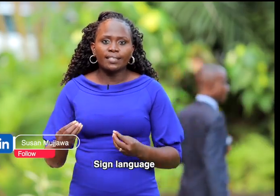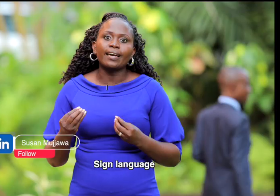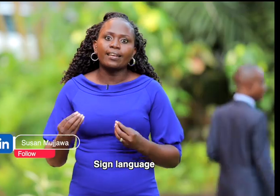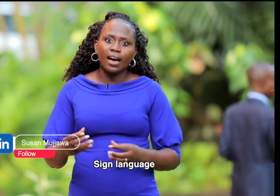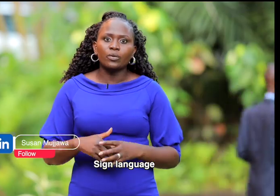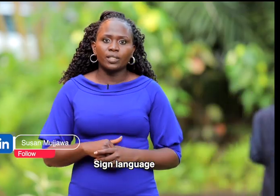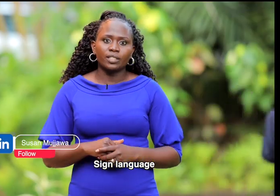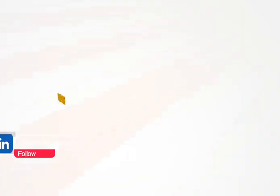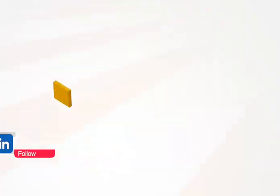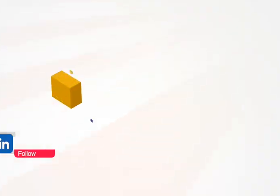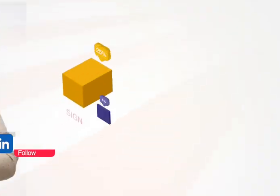sign language